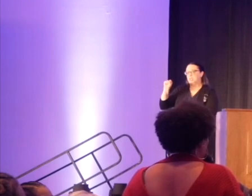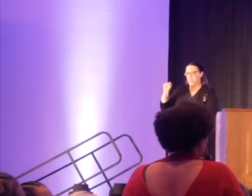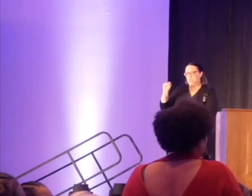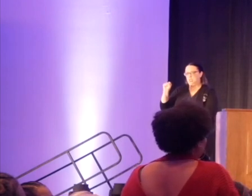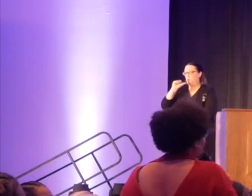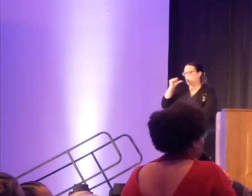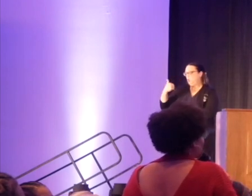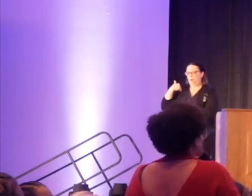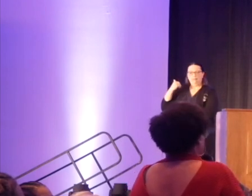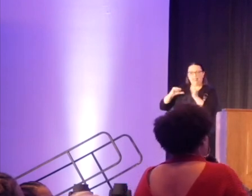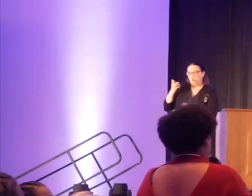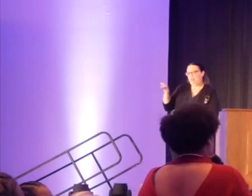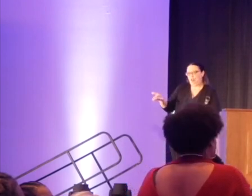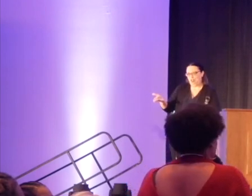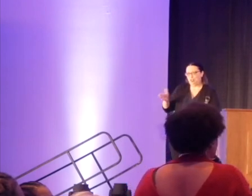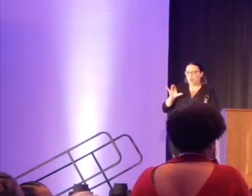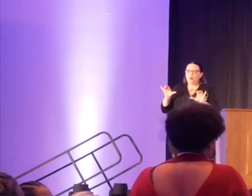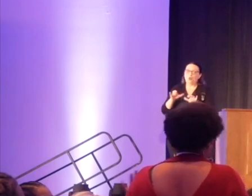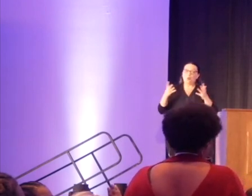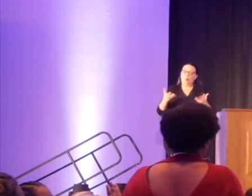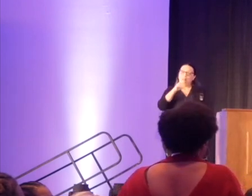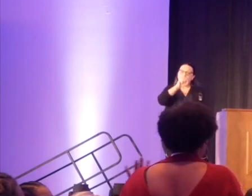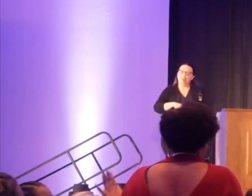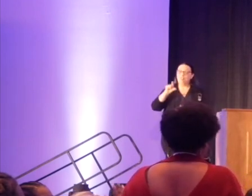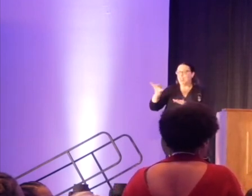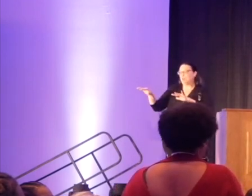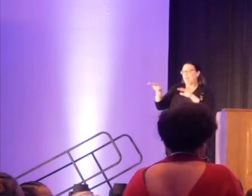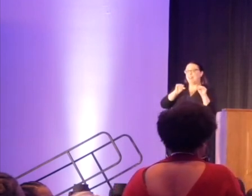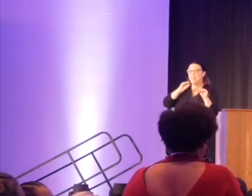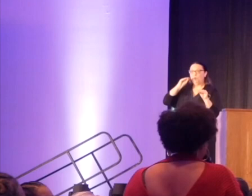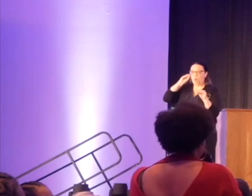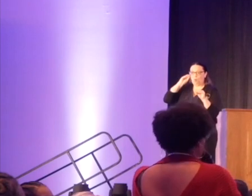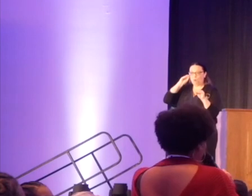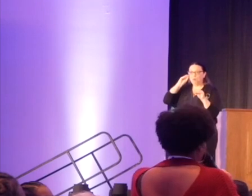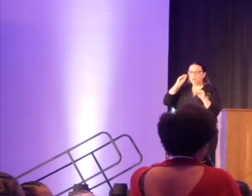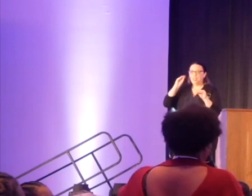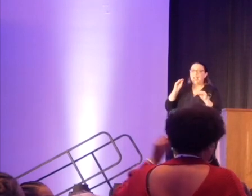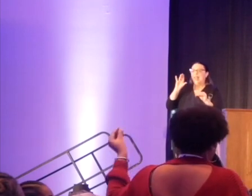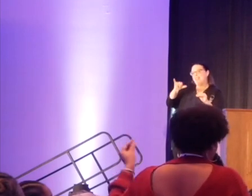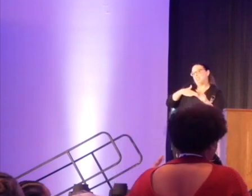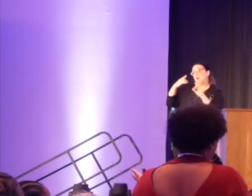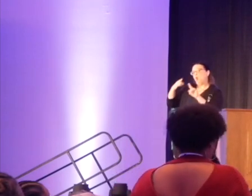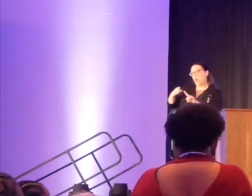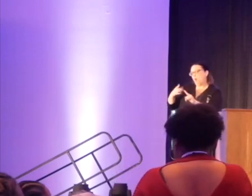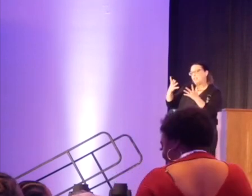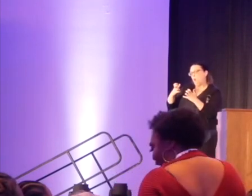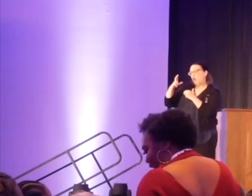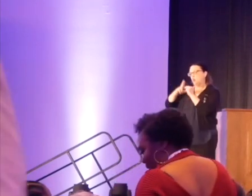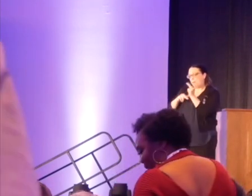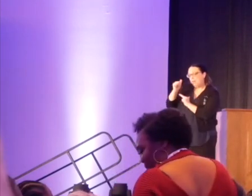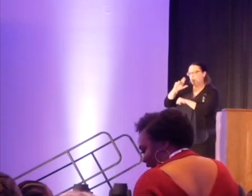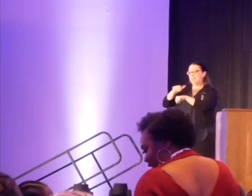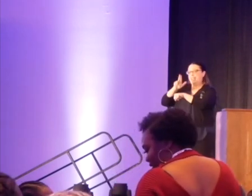And so to do what I love, I had to leave home. And so that's one of my major trajectories in life, and that's my North Star, to build our national theater.